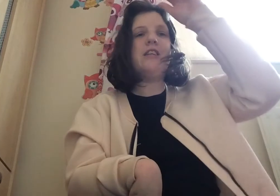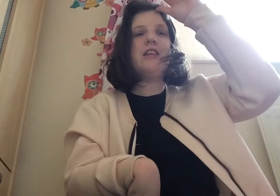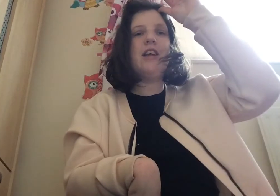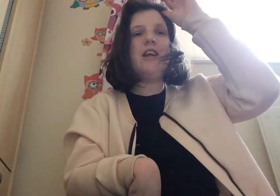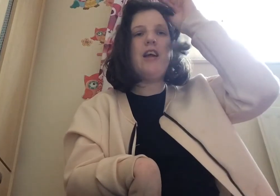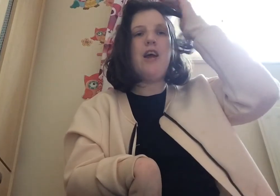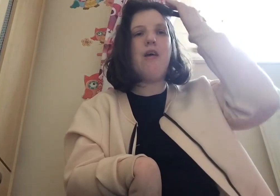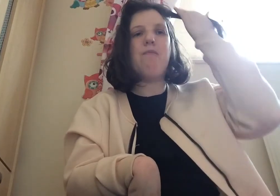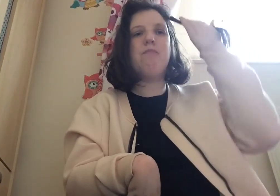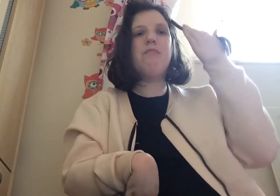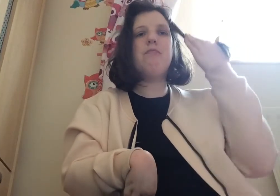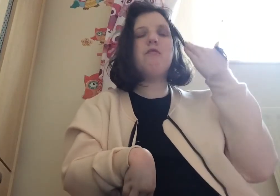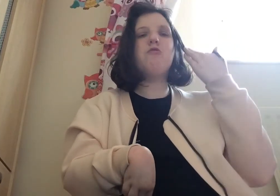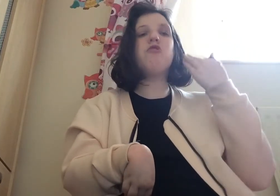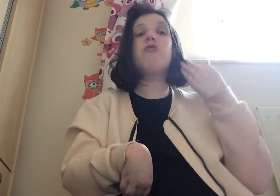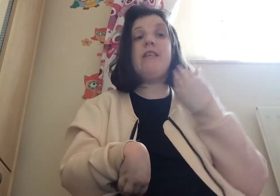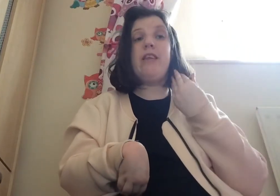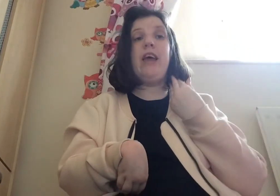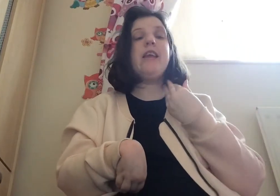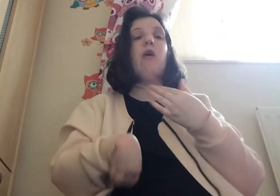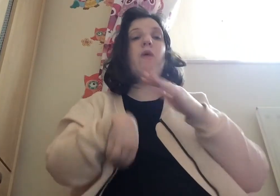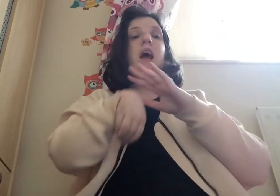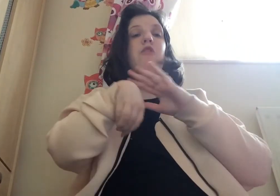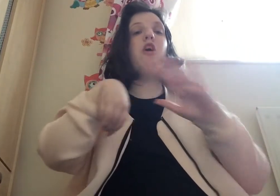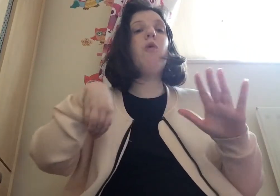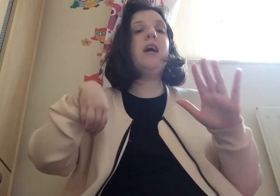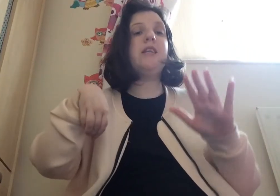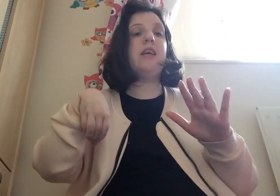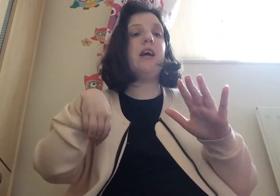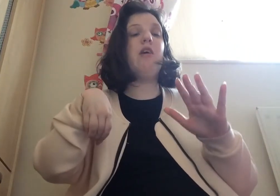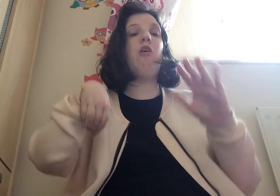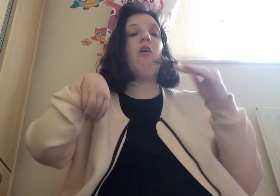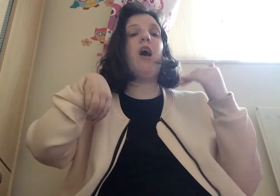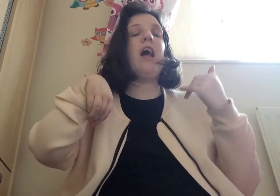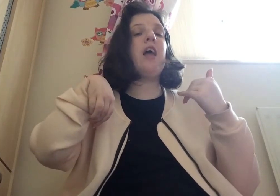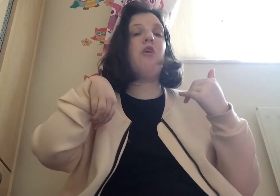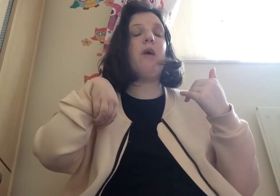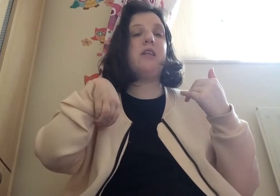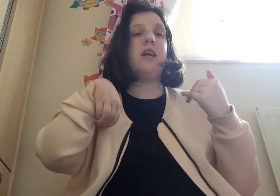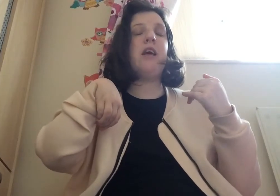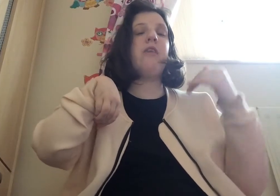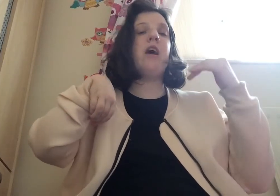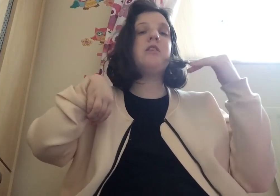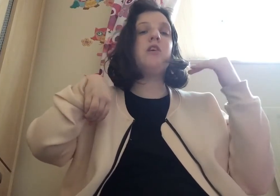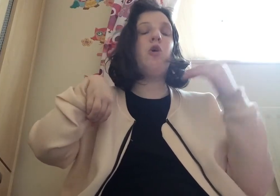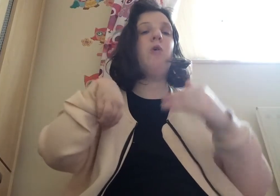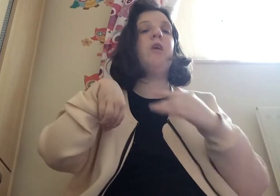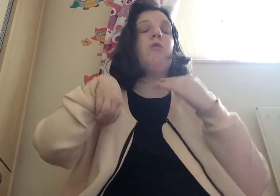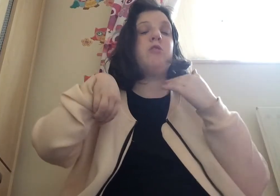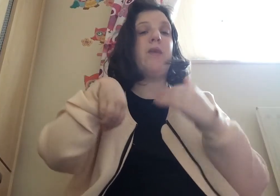um just recently now we had no idea or i had no idea that courtney was to